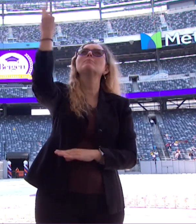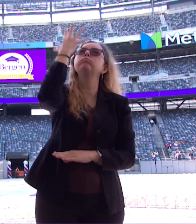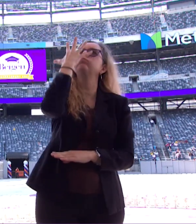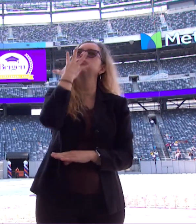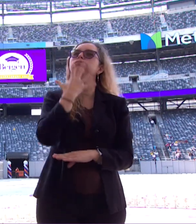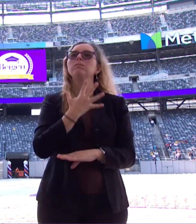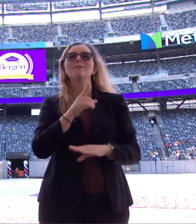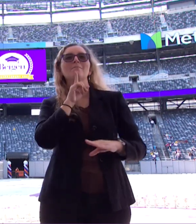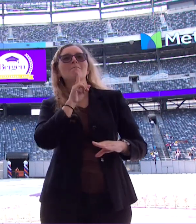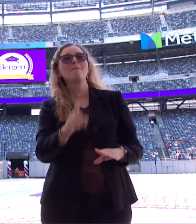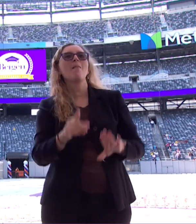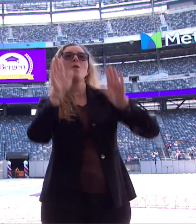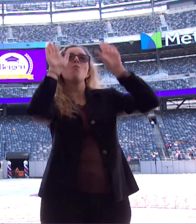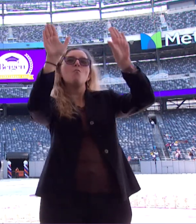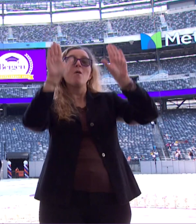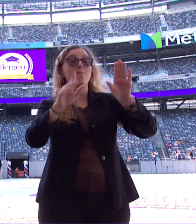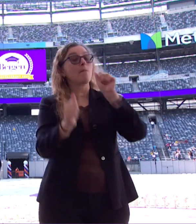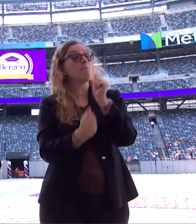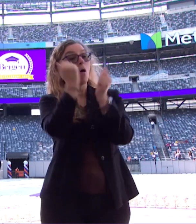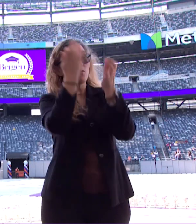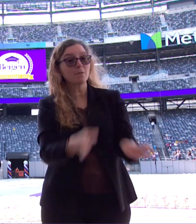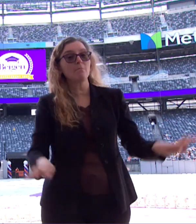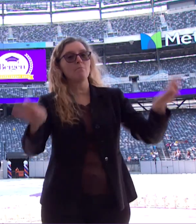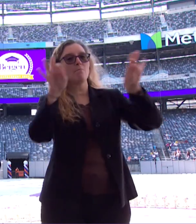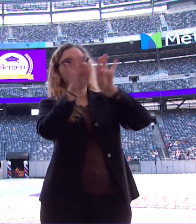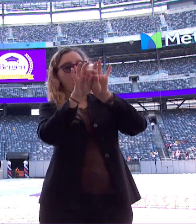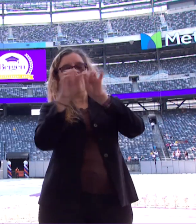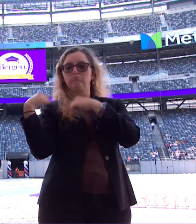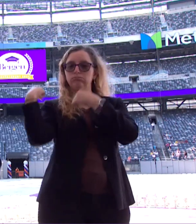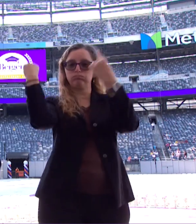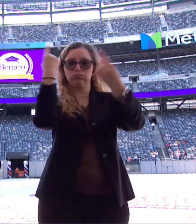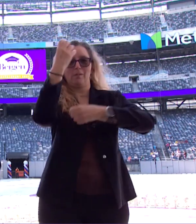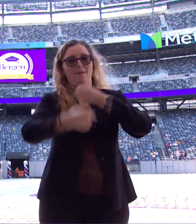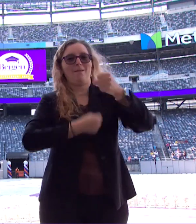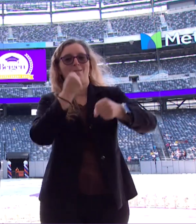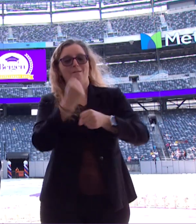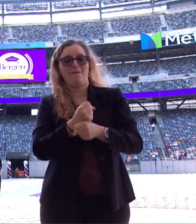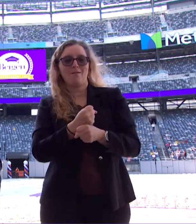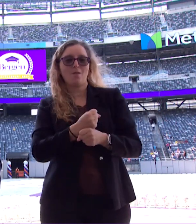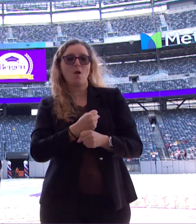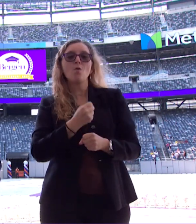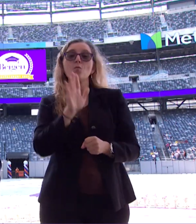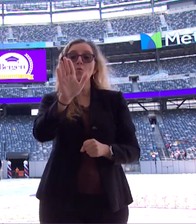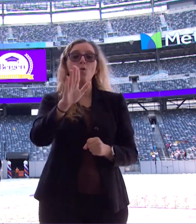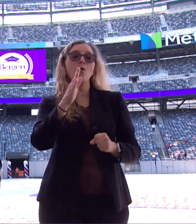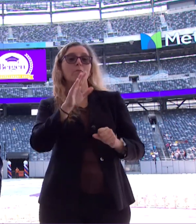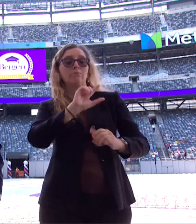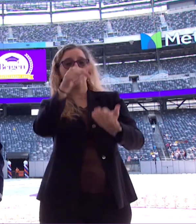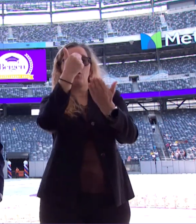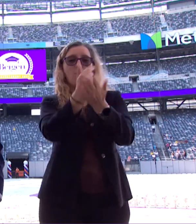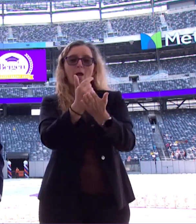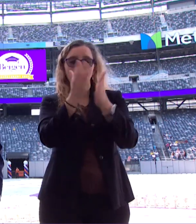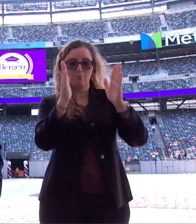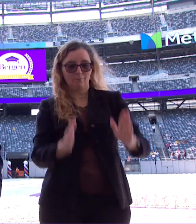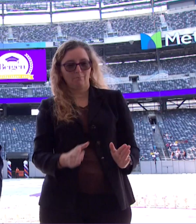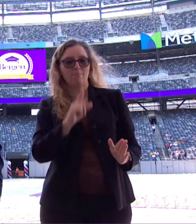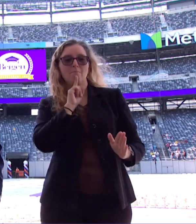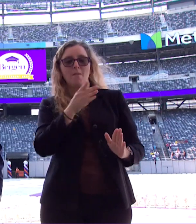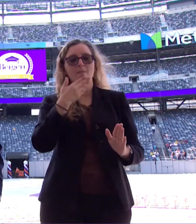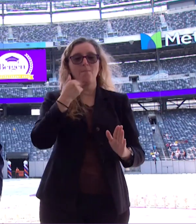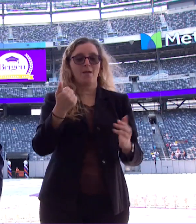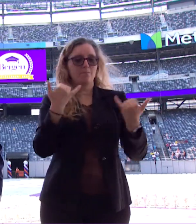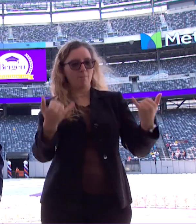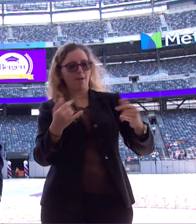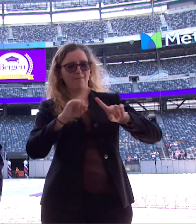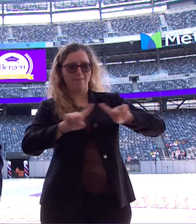big event, the most important of the entire year. I wish your graduate the best, but I think it's time to kick